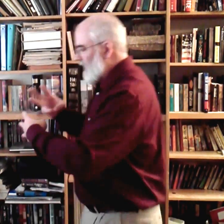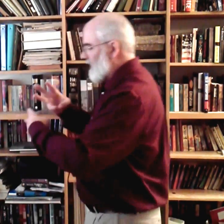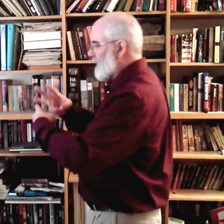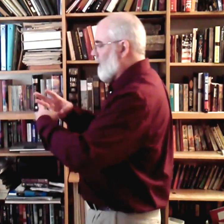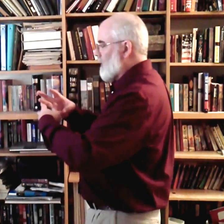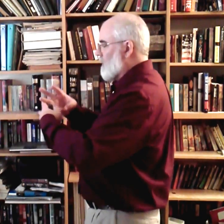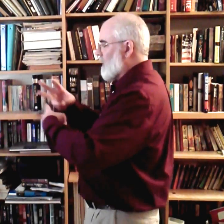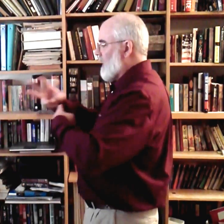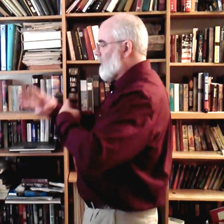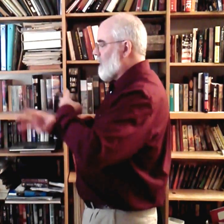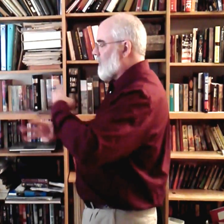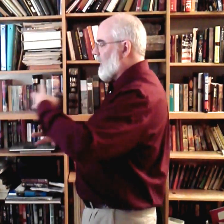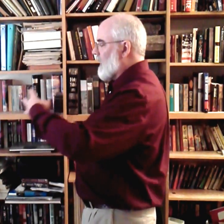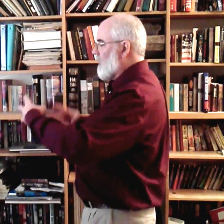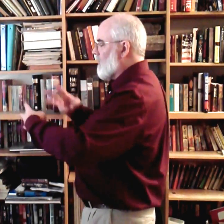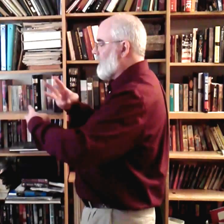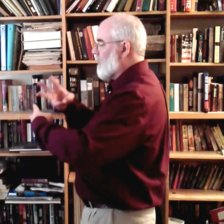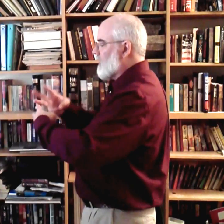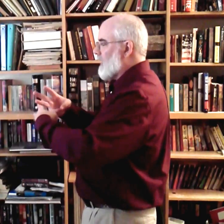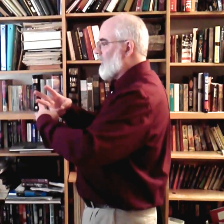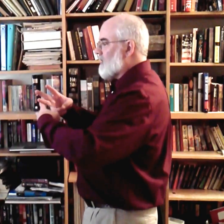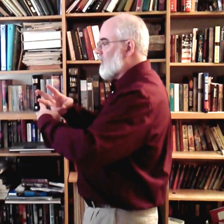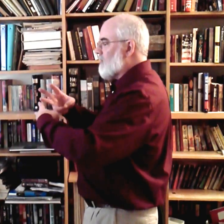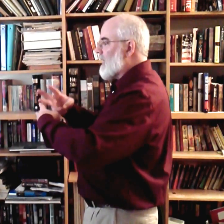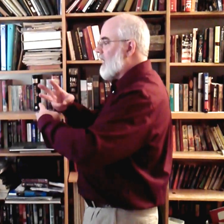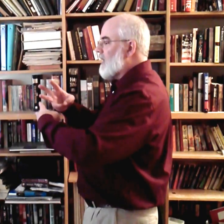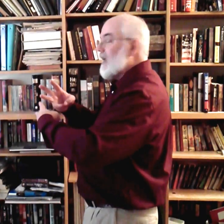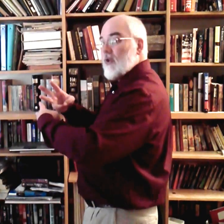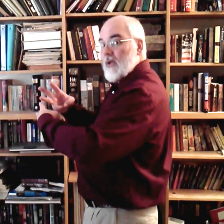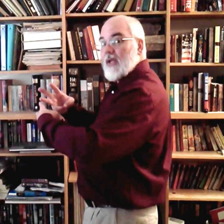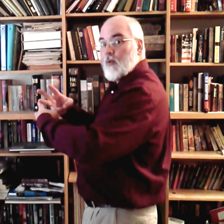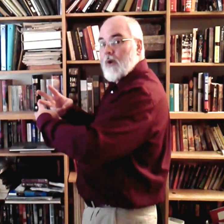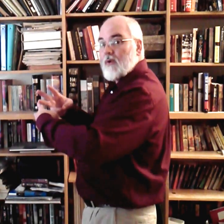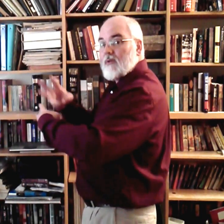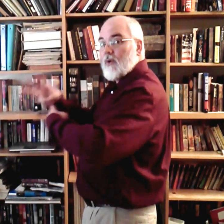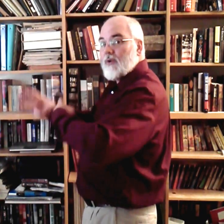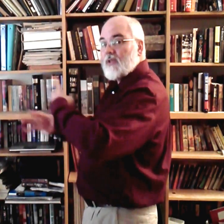W. And you come around with W's again. So, you begin. You end where you started.